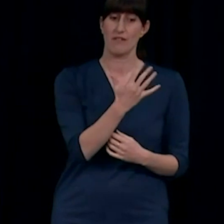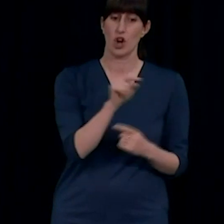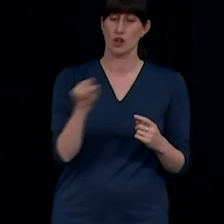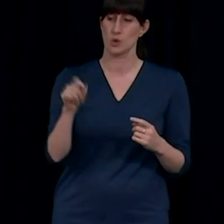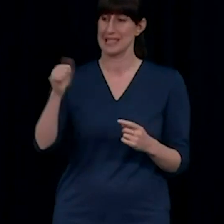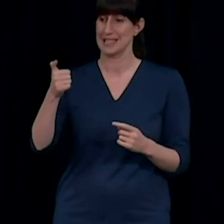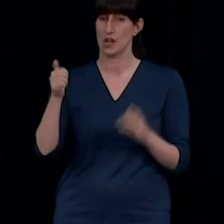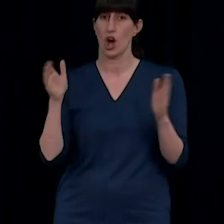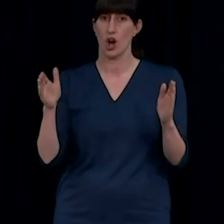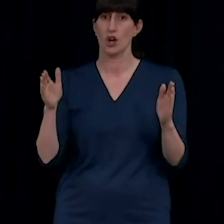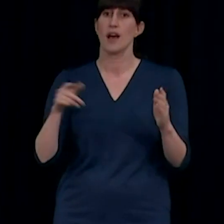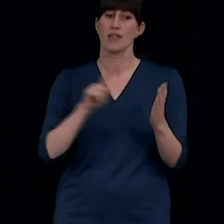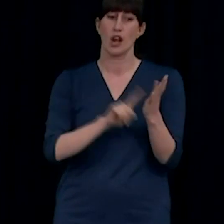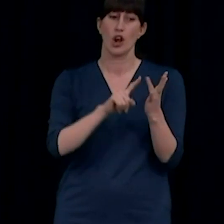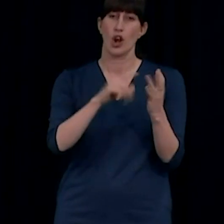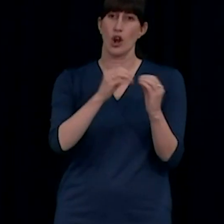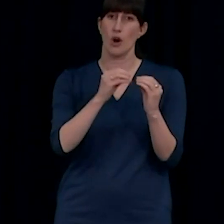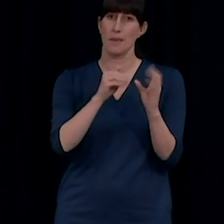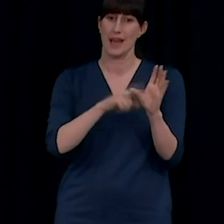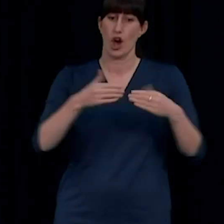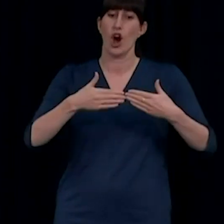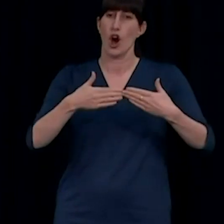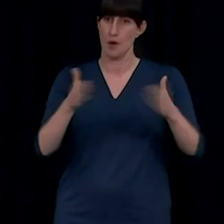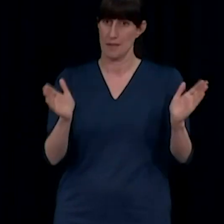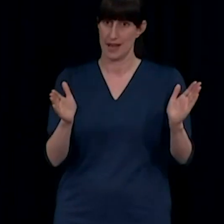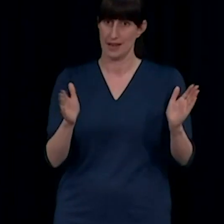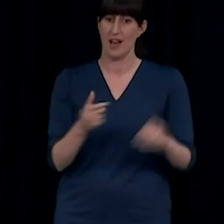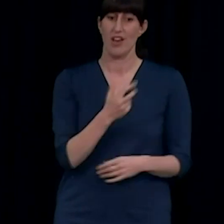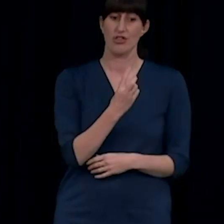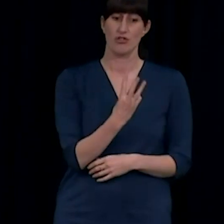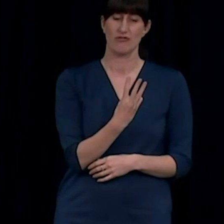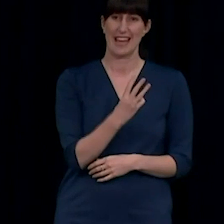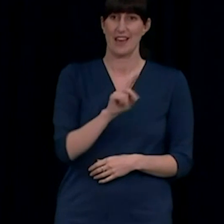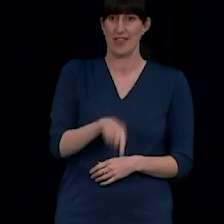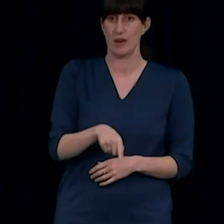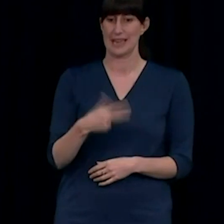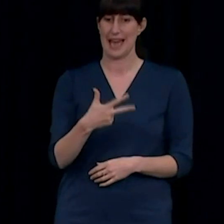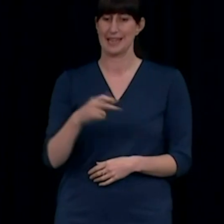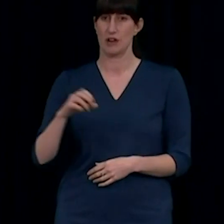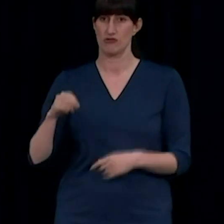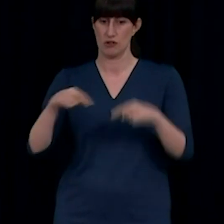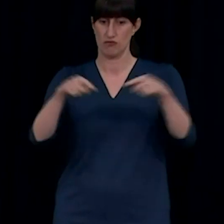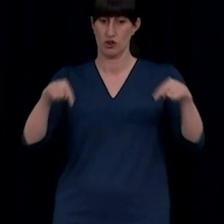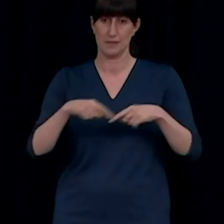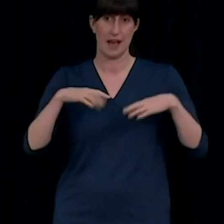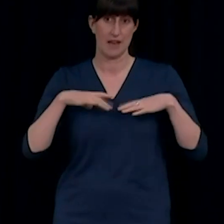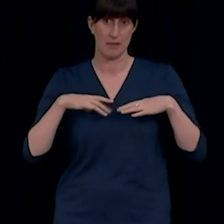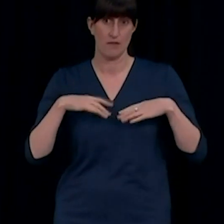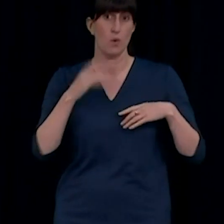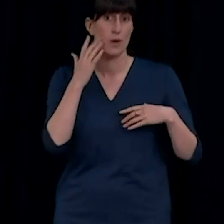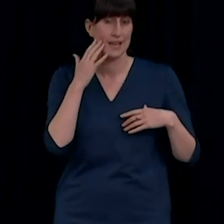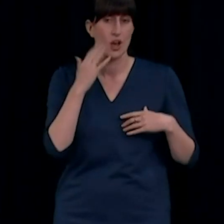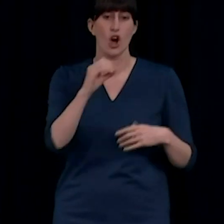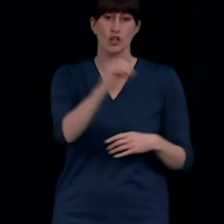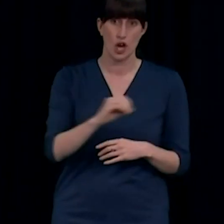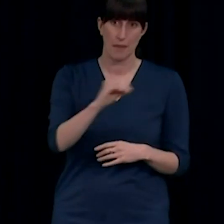,800 rooms will be released to be booked for October, November, and December. It follows